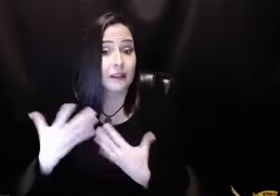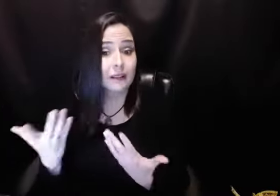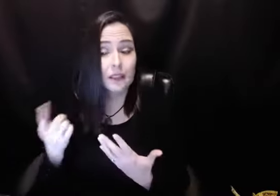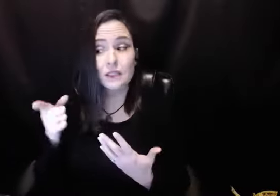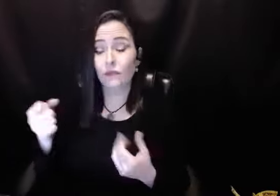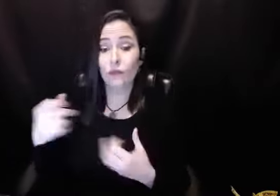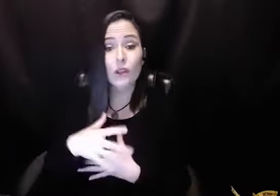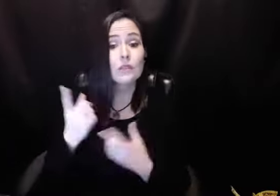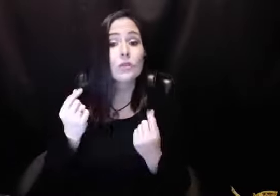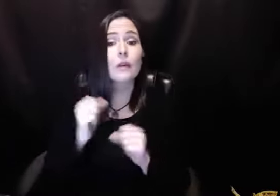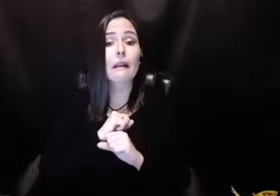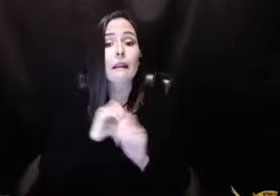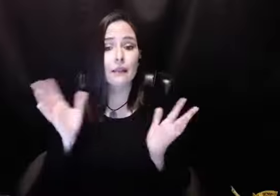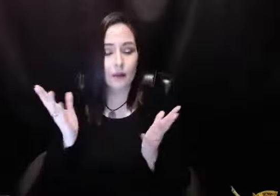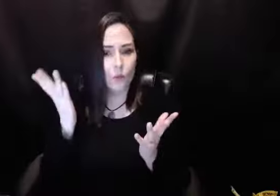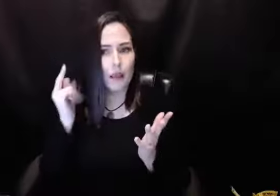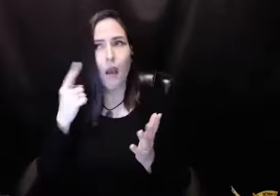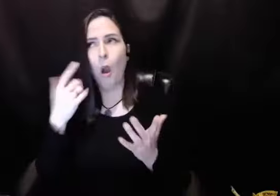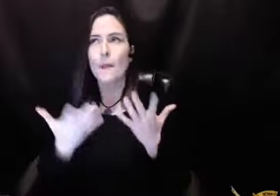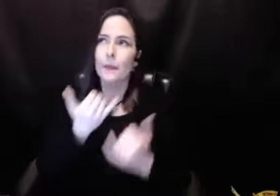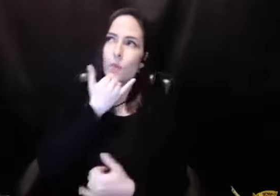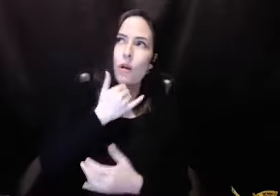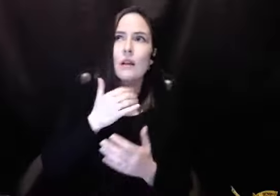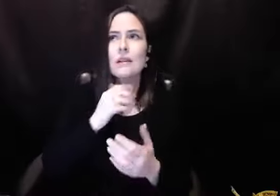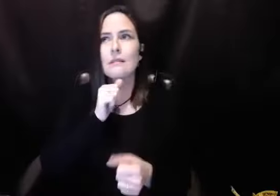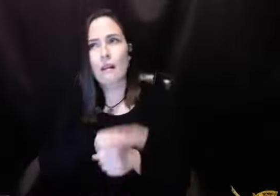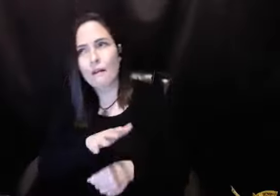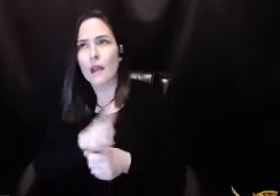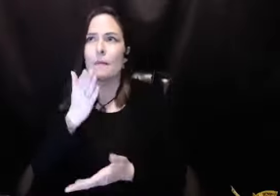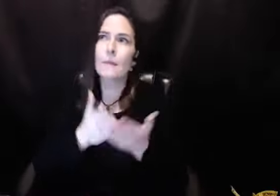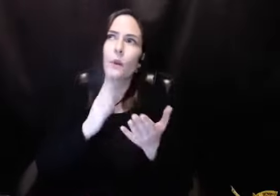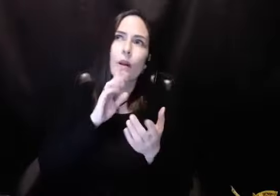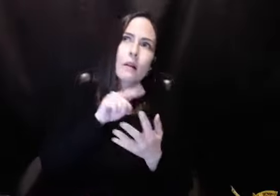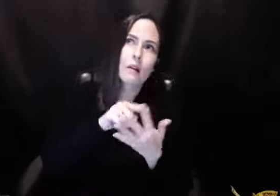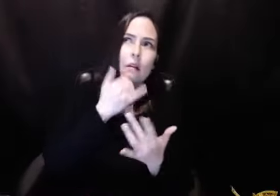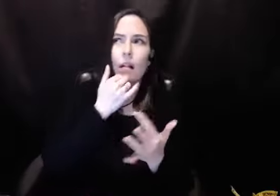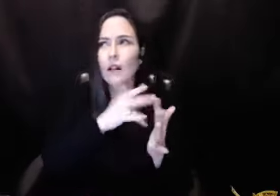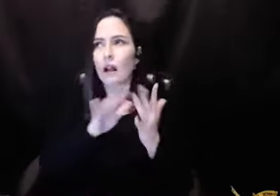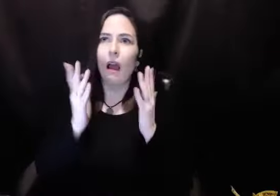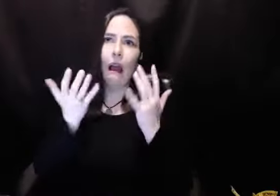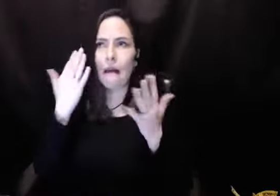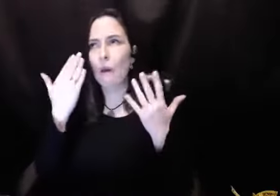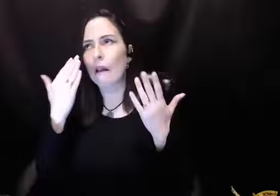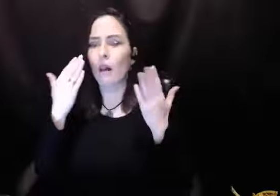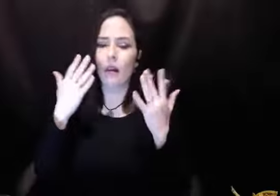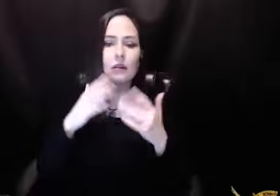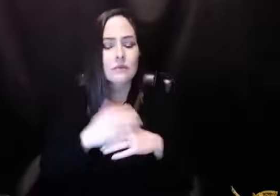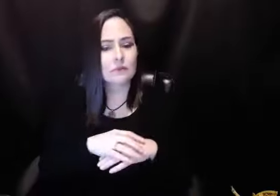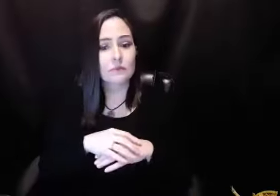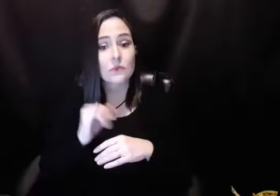that's the reason he was such a procrastinator, because he was so afraid. He was afraid to do anything for fear it was wrong. It wasn't enough. It might